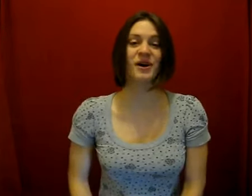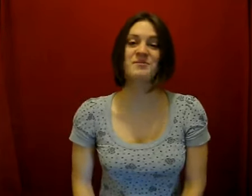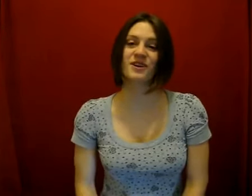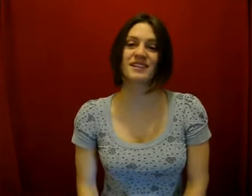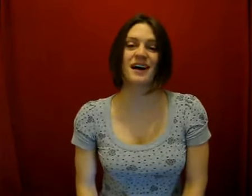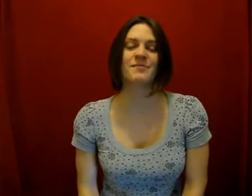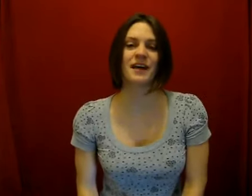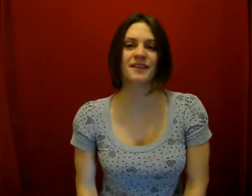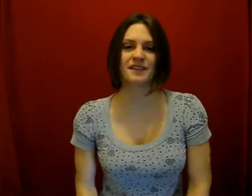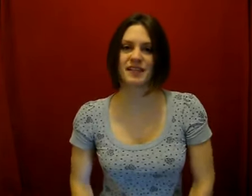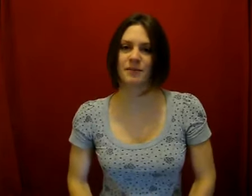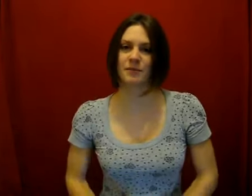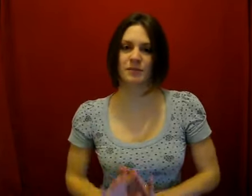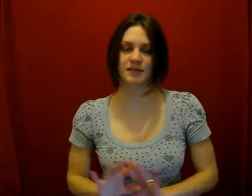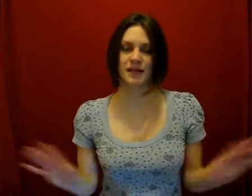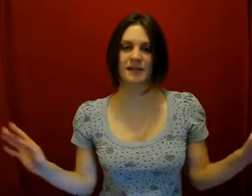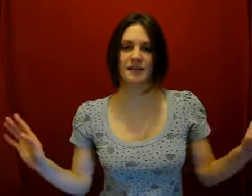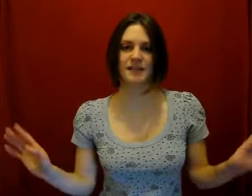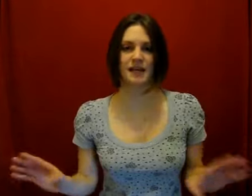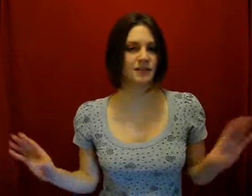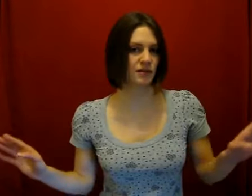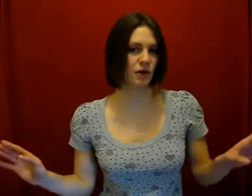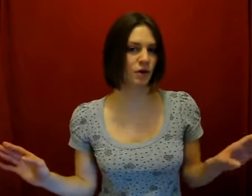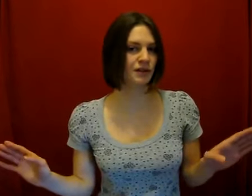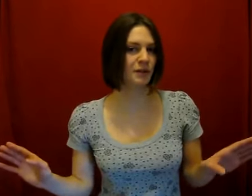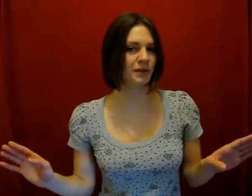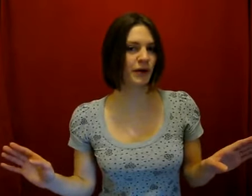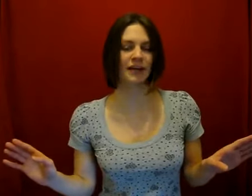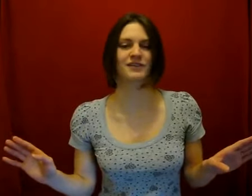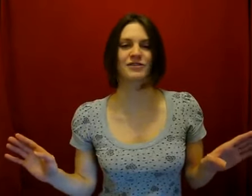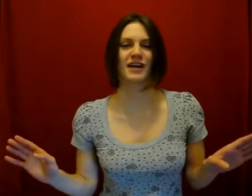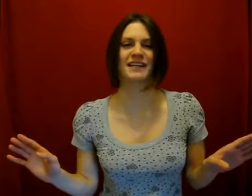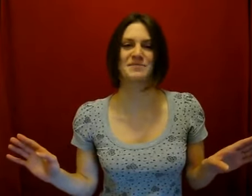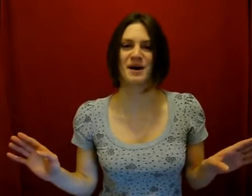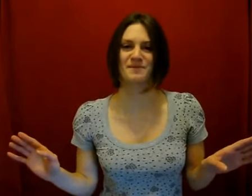one more time, and this time I'm going to be silent, and it's going to go a little bit quicker, so try to keep up.